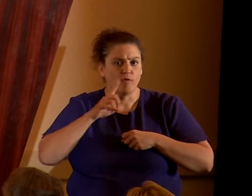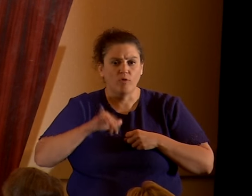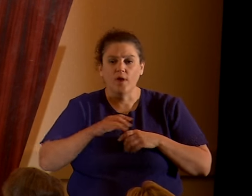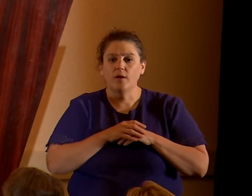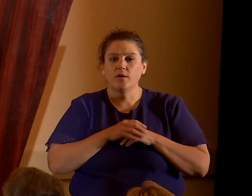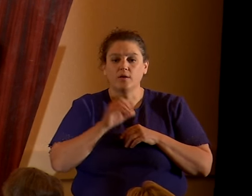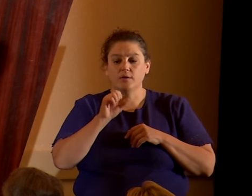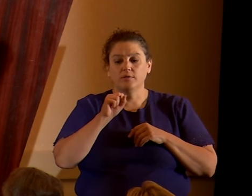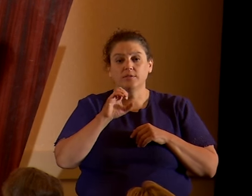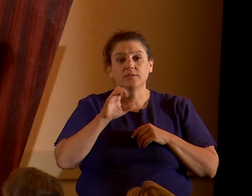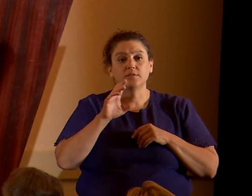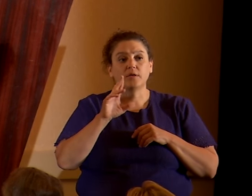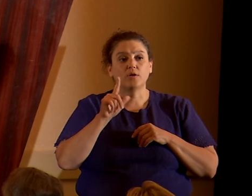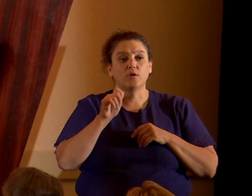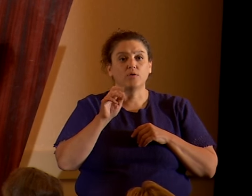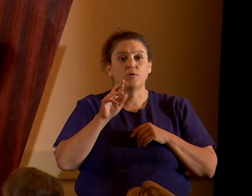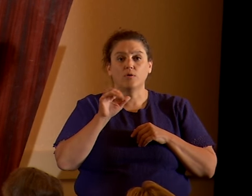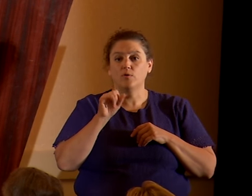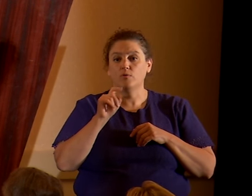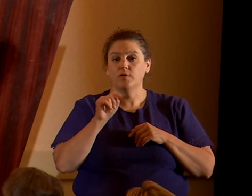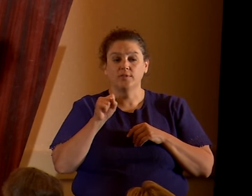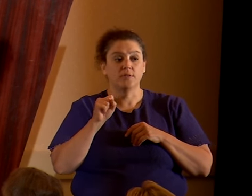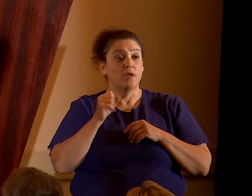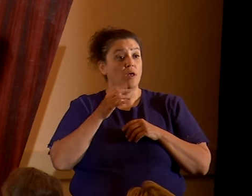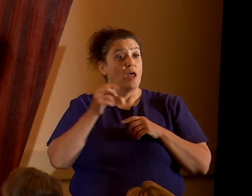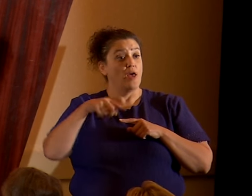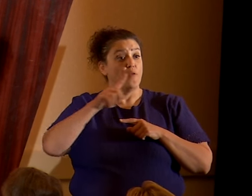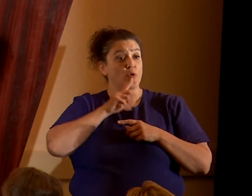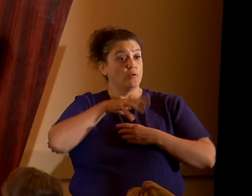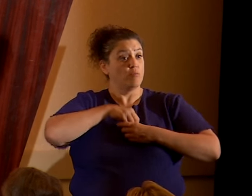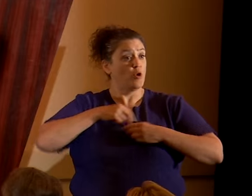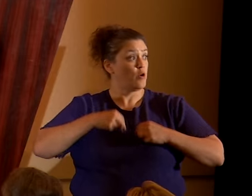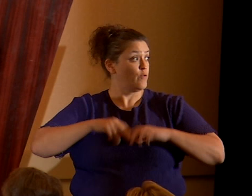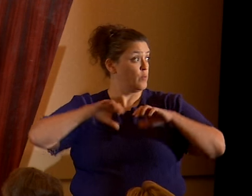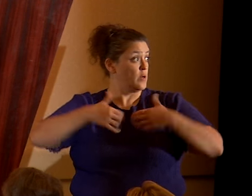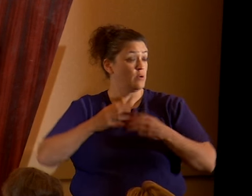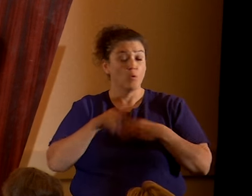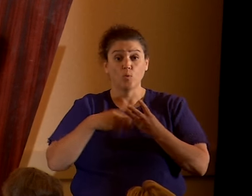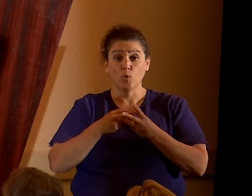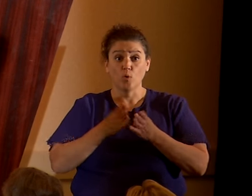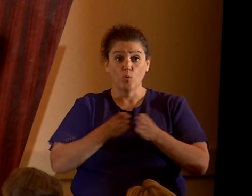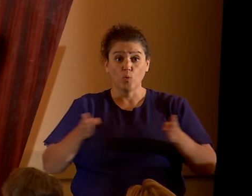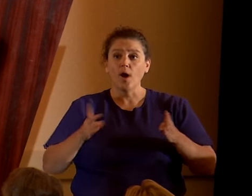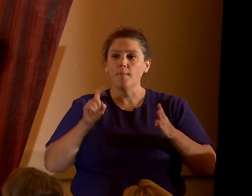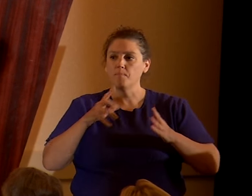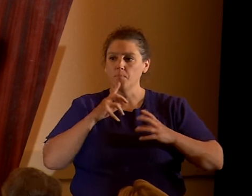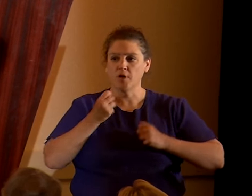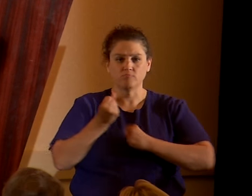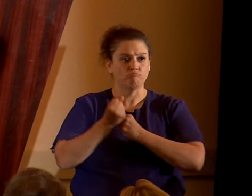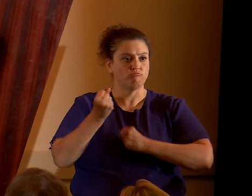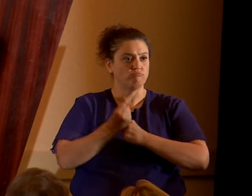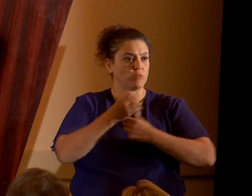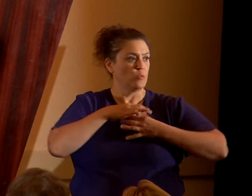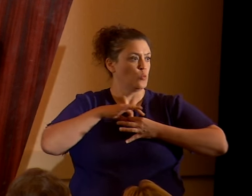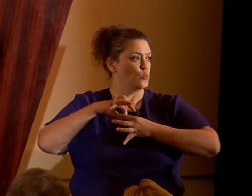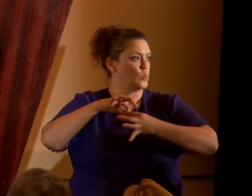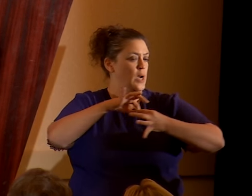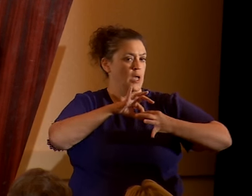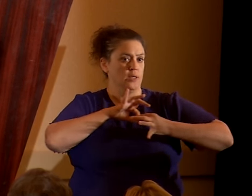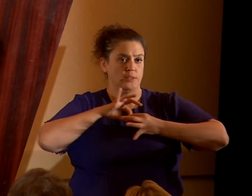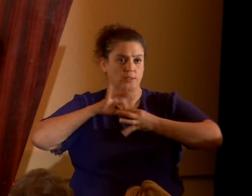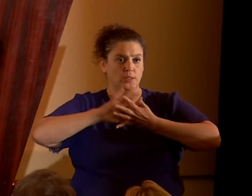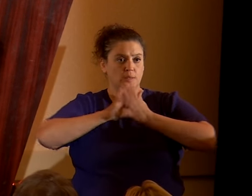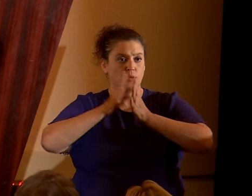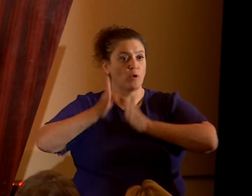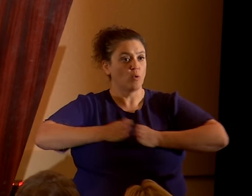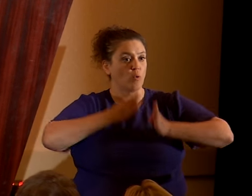Securities and those who hold humanistic values from all over the world must unite and be organized to